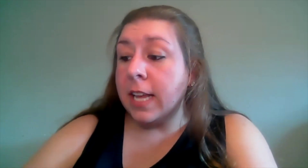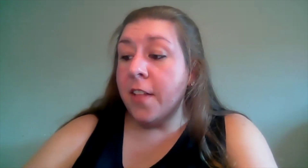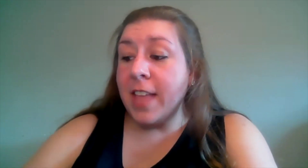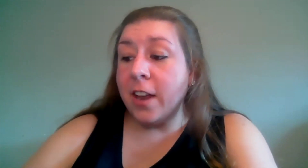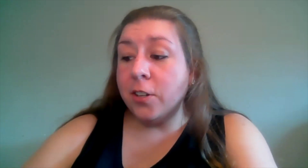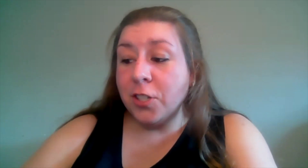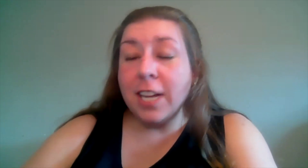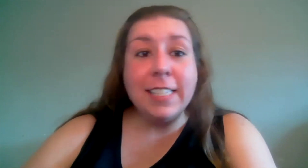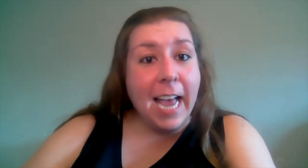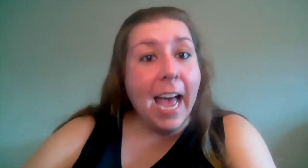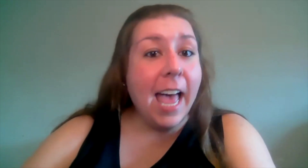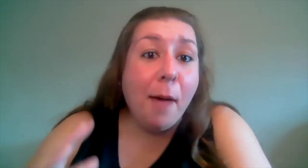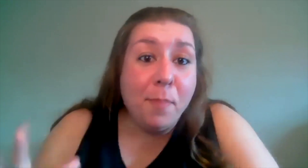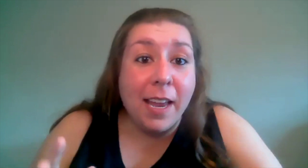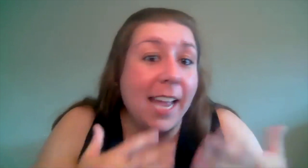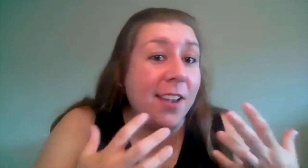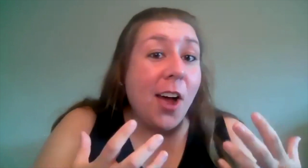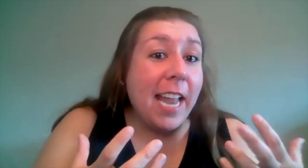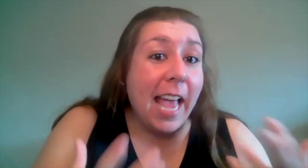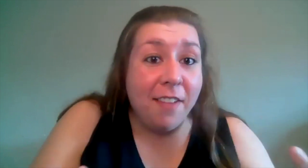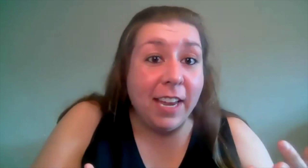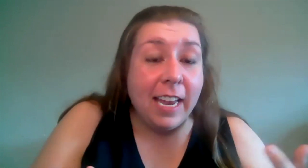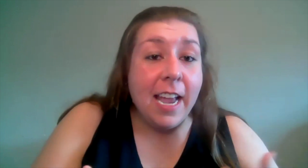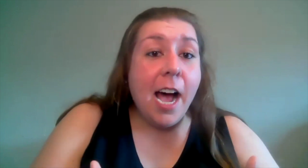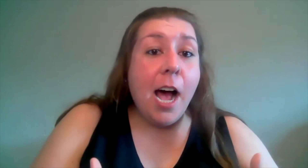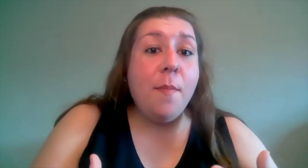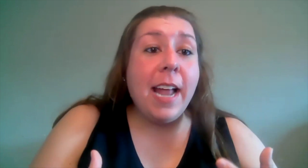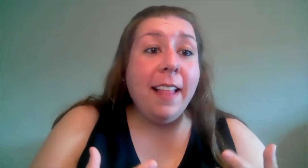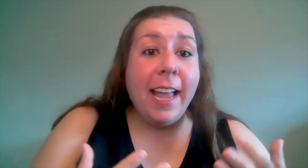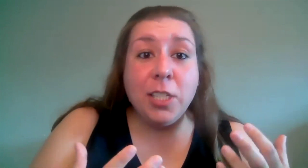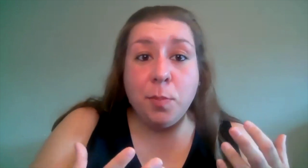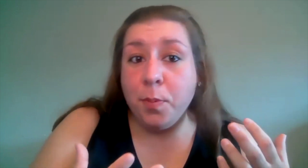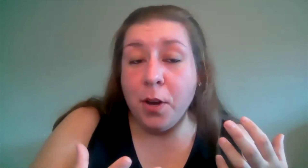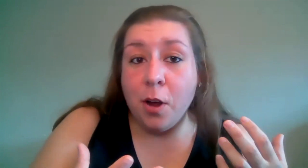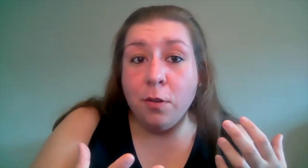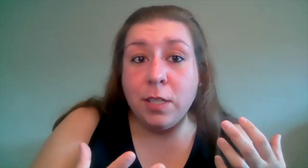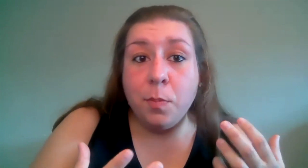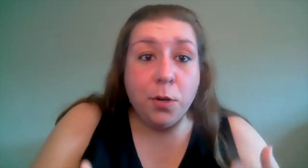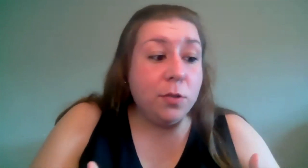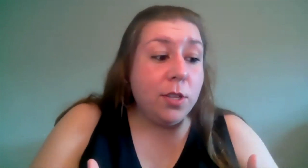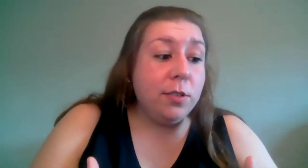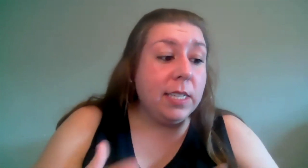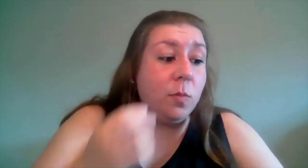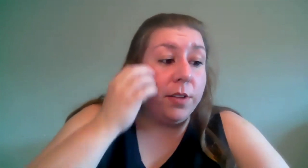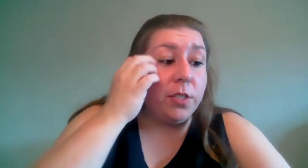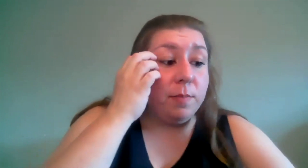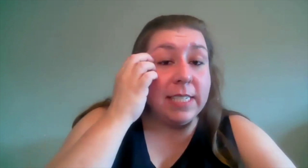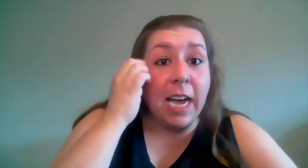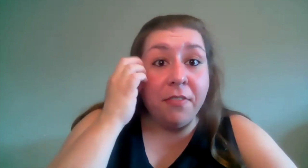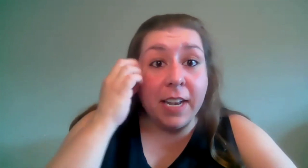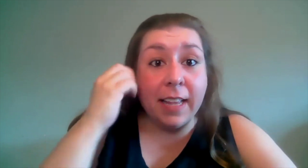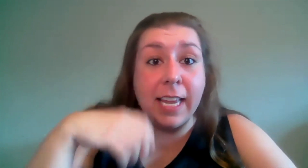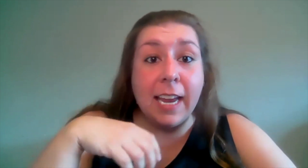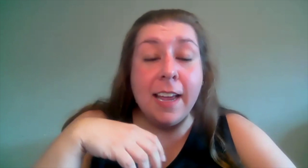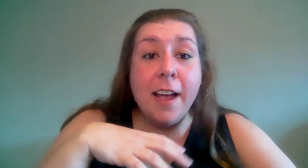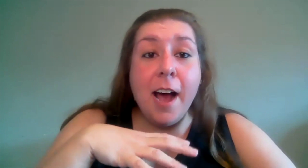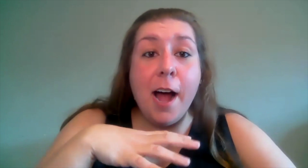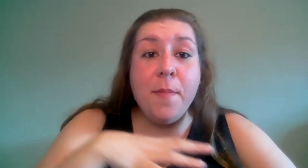that are just happy and not heavy um and i like to you know to produce those as well so i'm definitely um